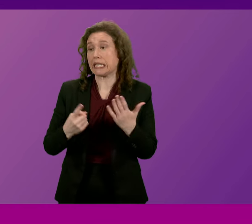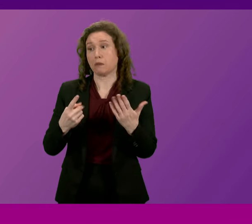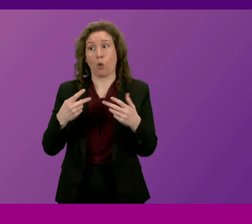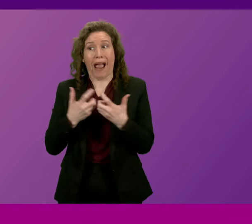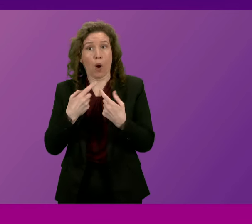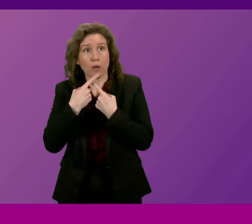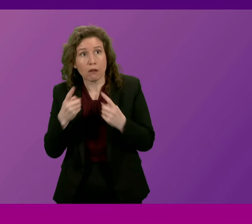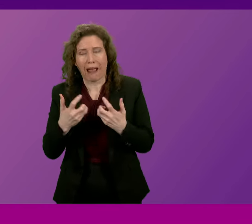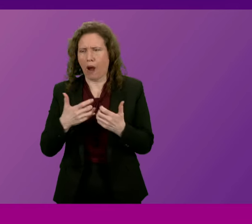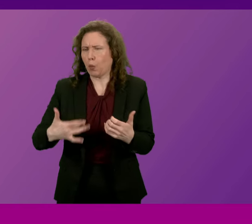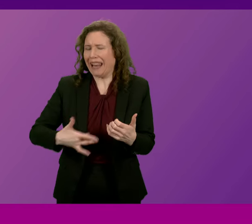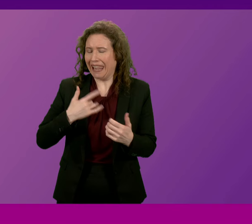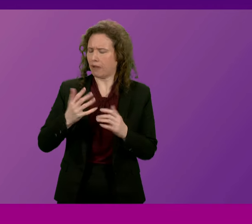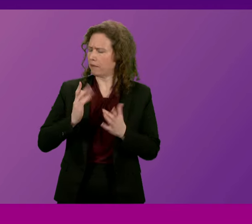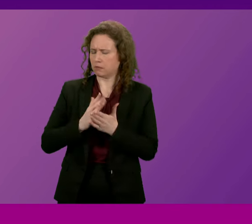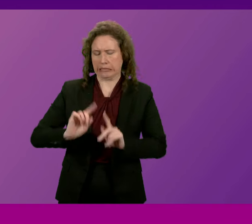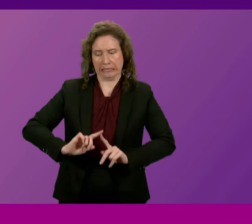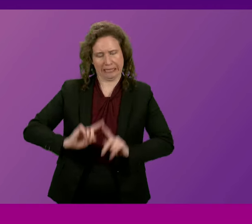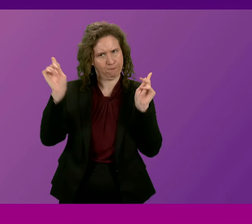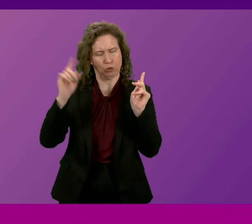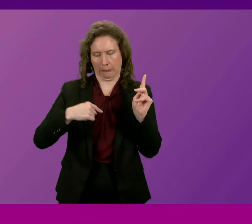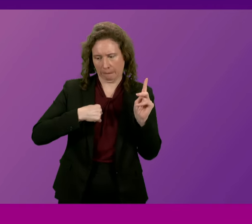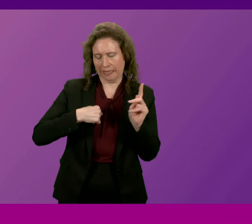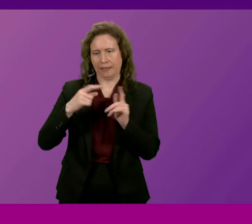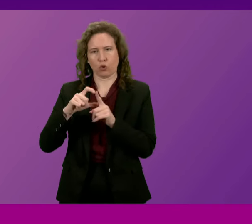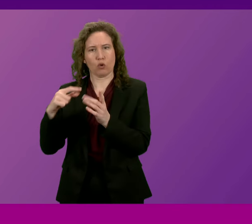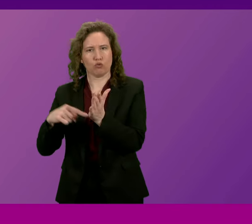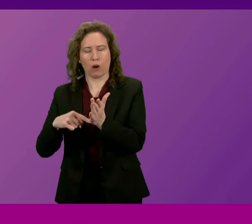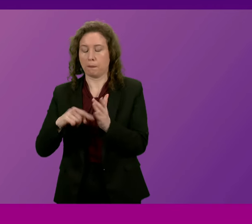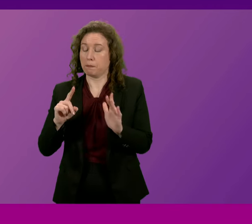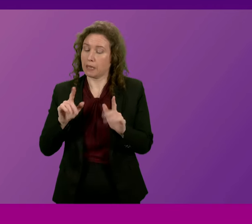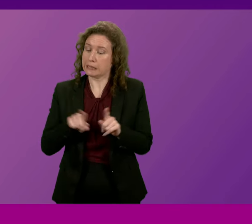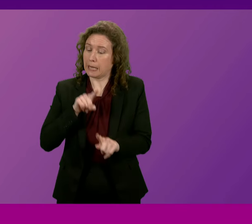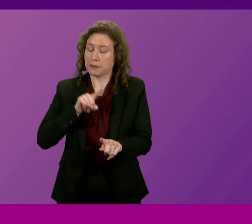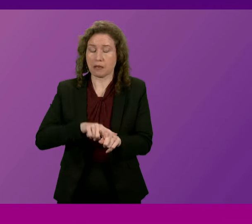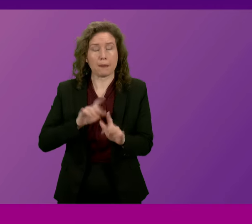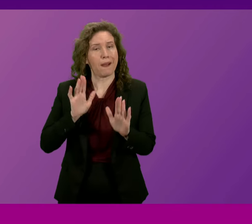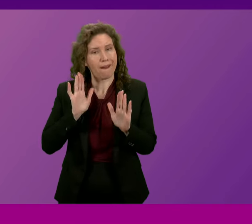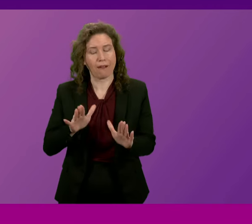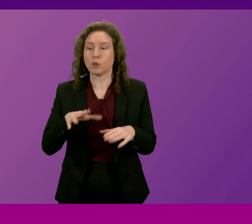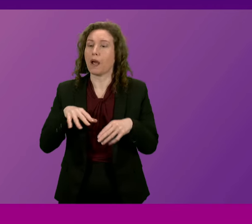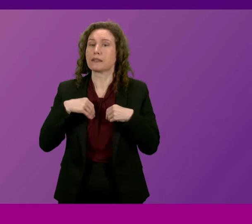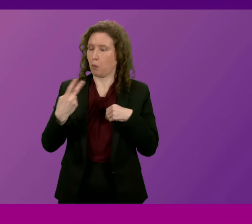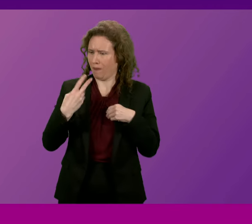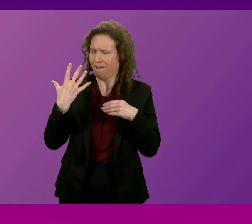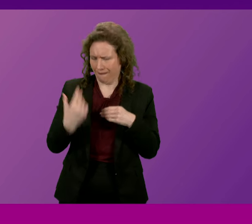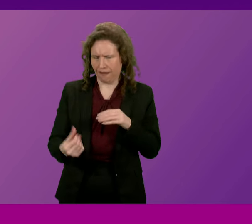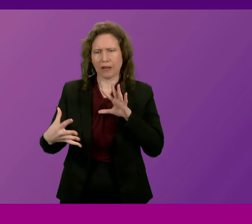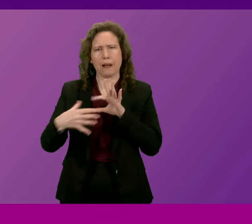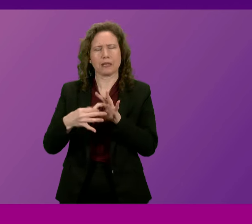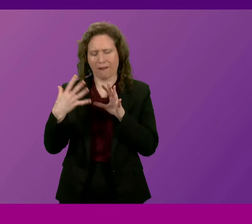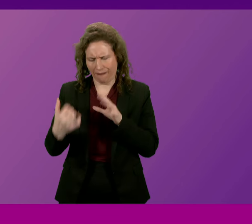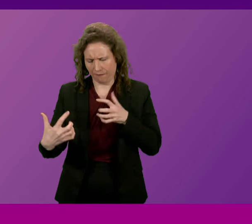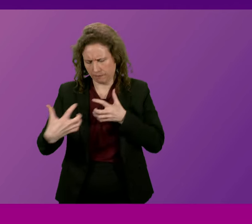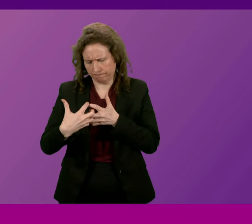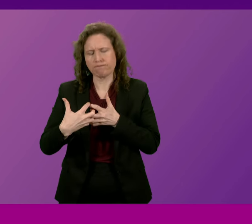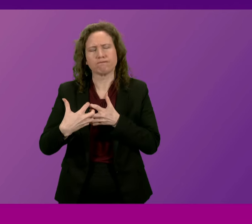in way of life between me and Donald Trump, I cannot deny the existence of links between Scotland and the